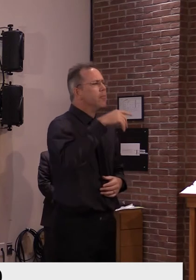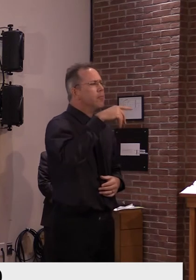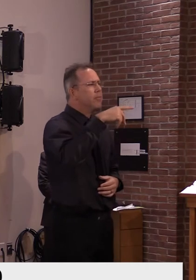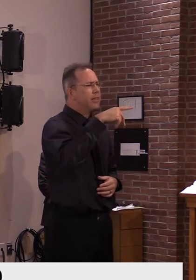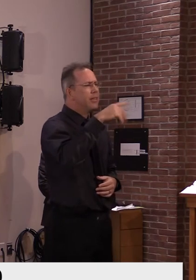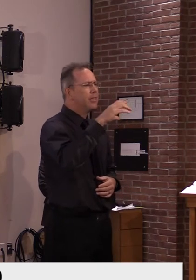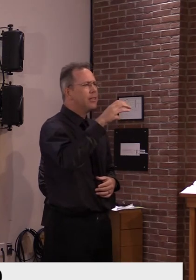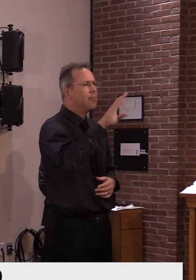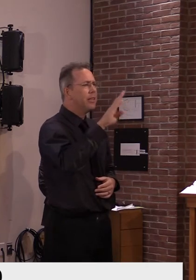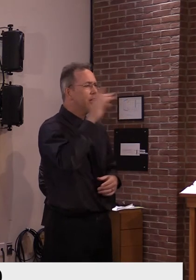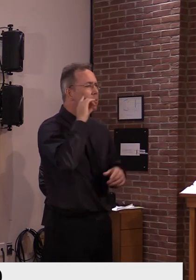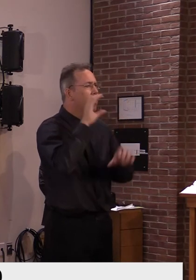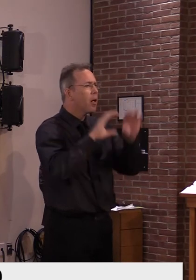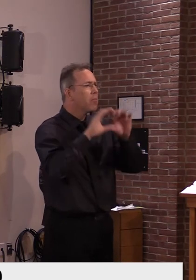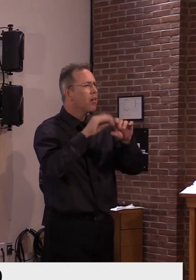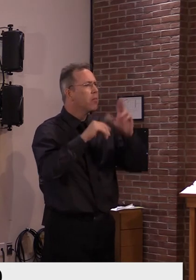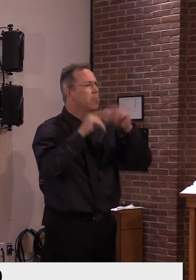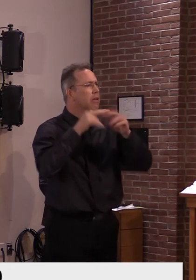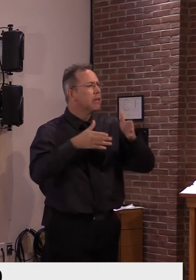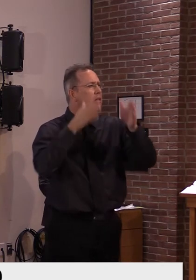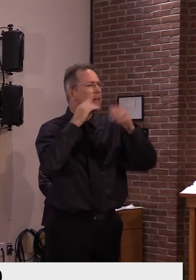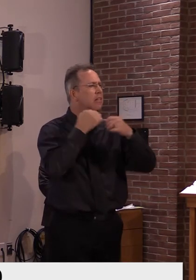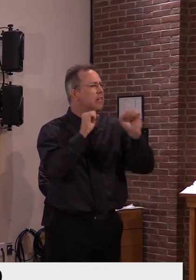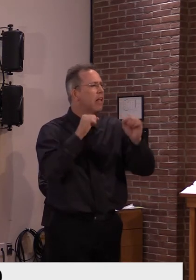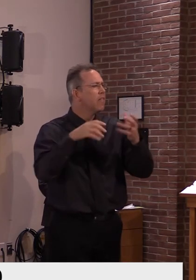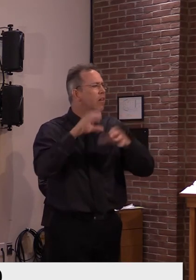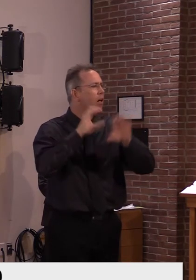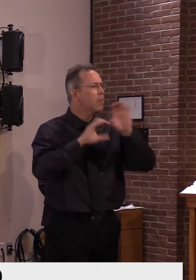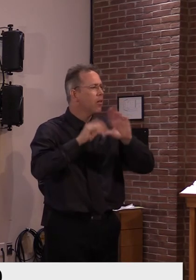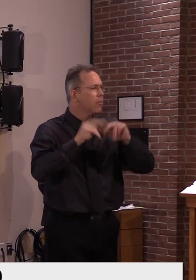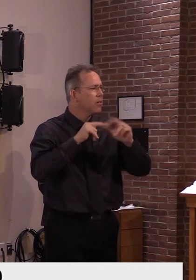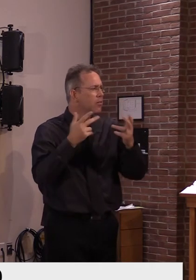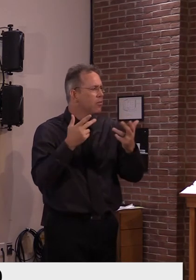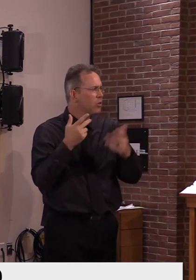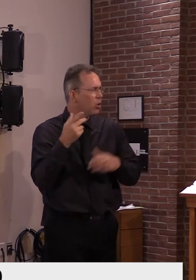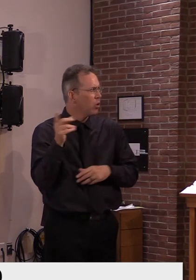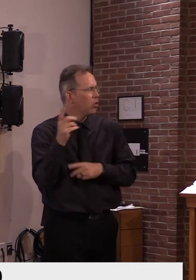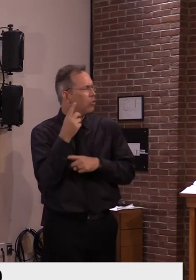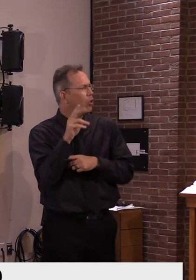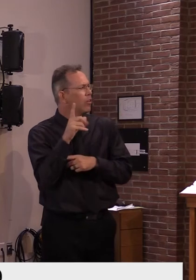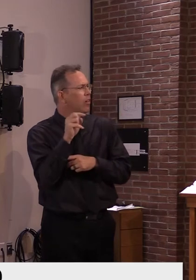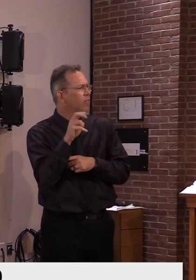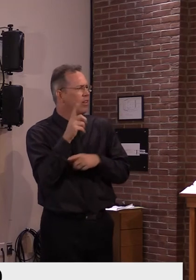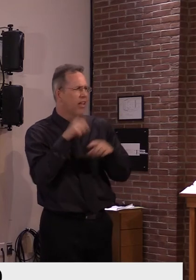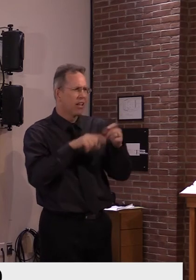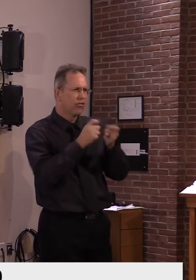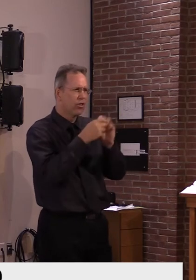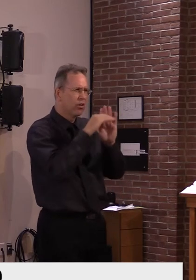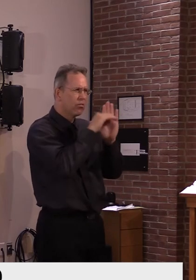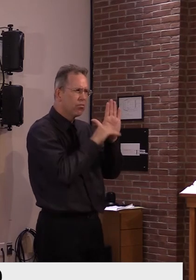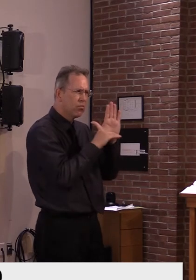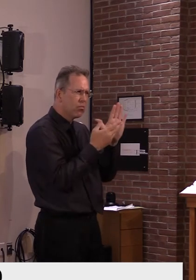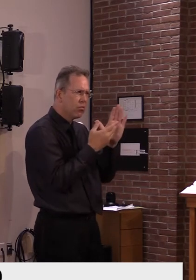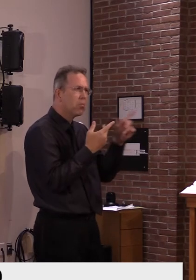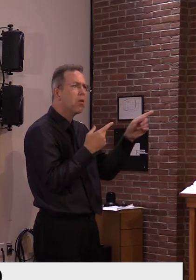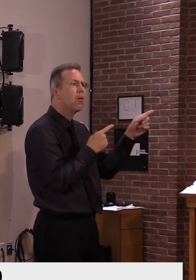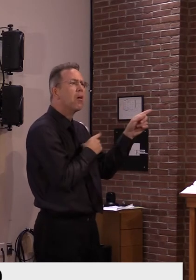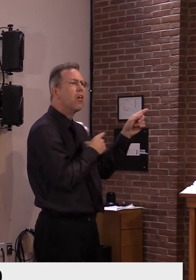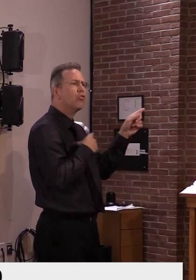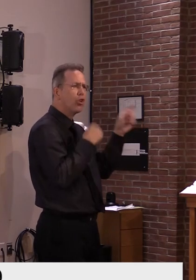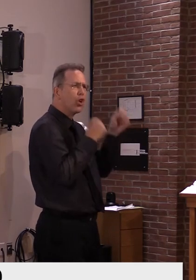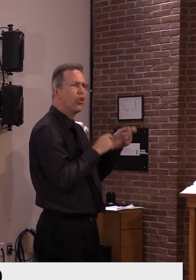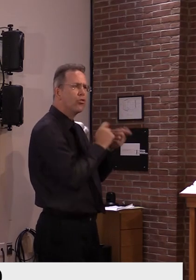it wasn't up to Dr. Levine or your administration to change the standards, but the legislature because they established it to begin with,